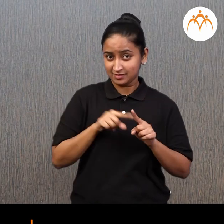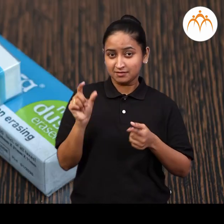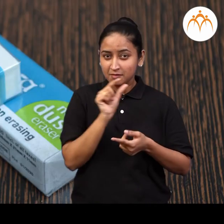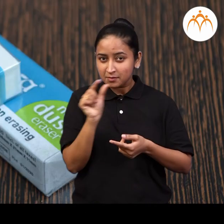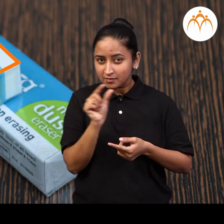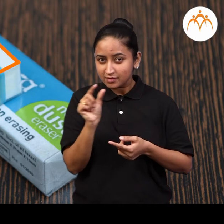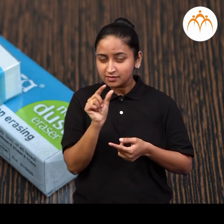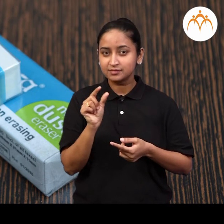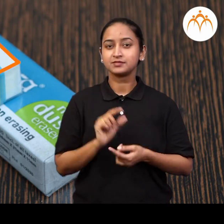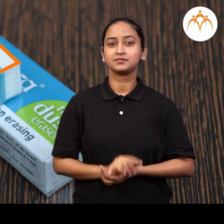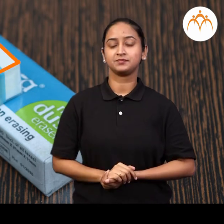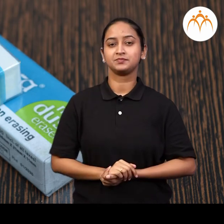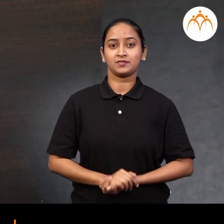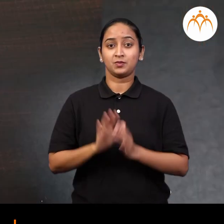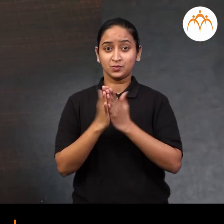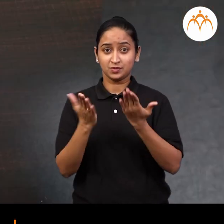Eraser. Book.